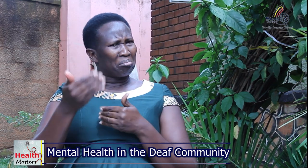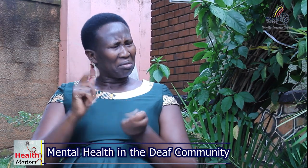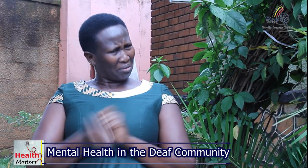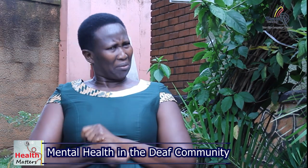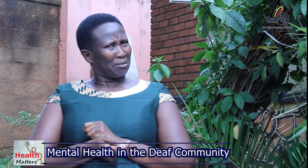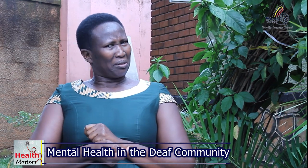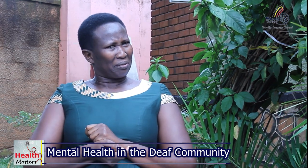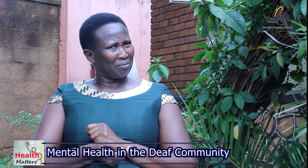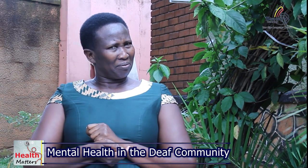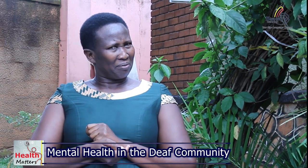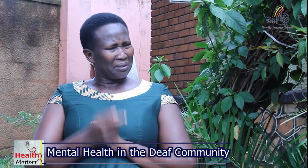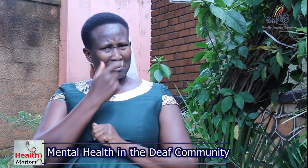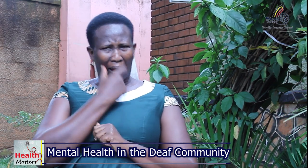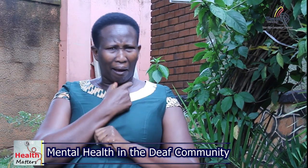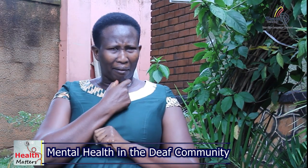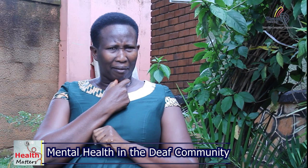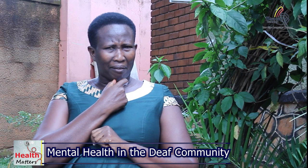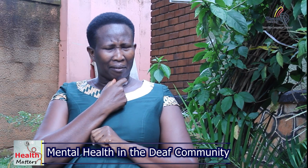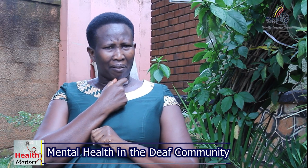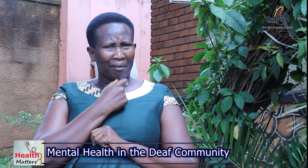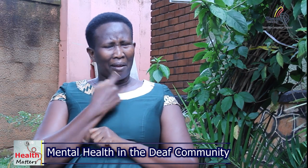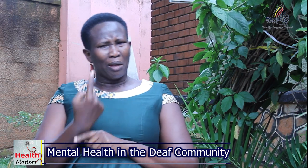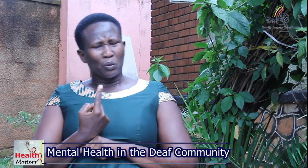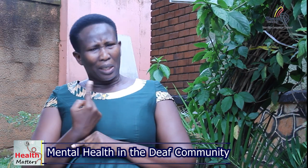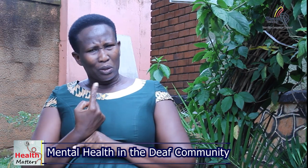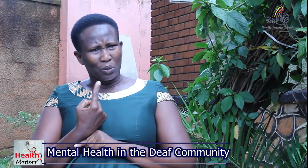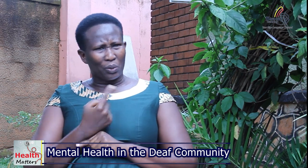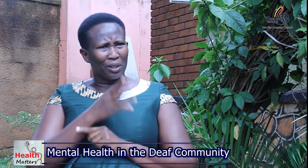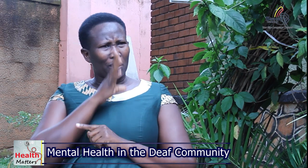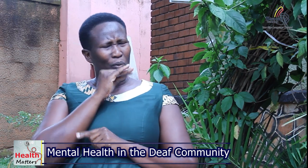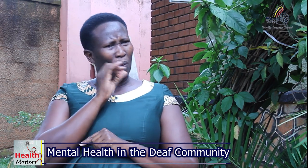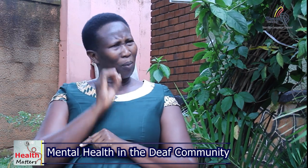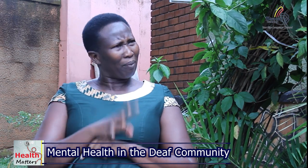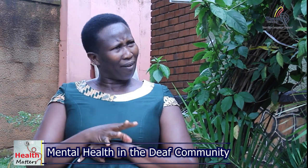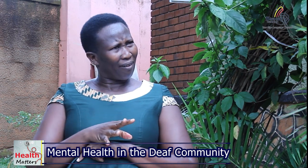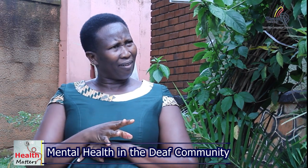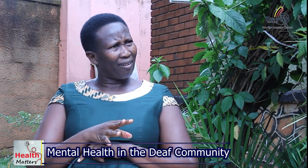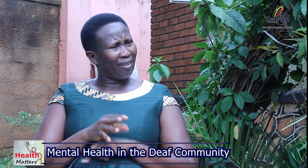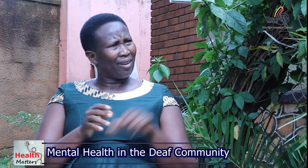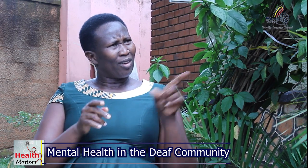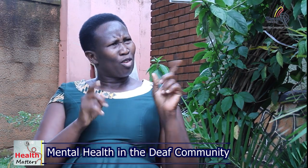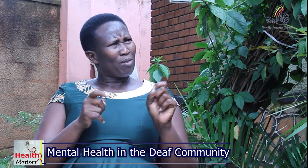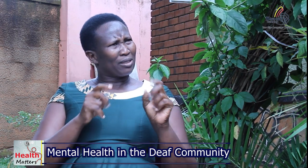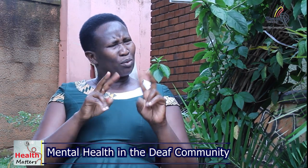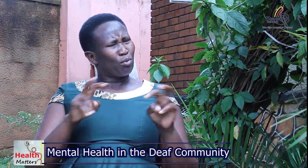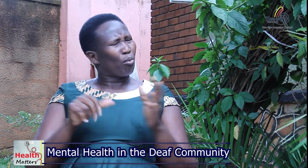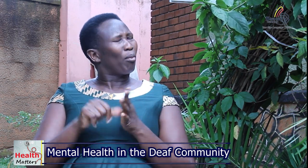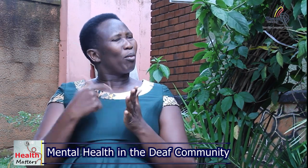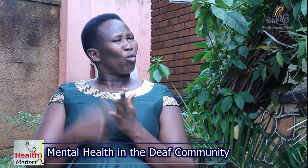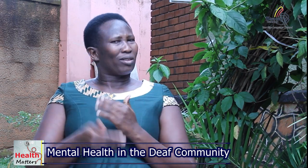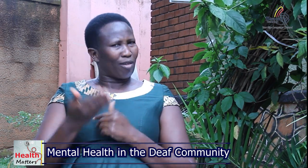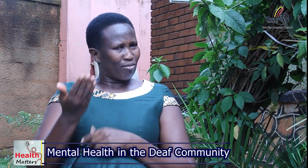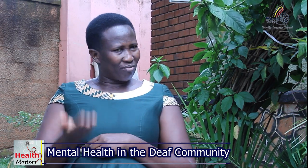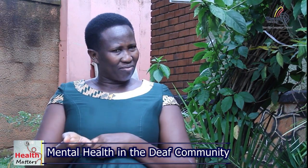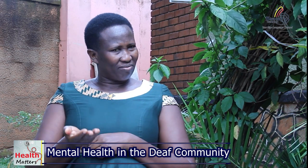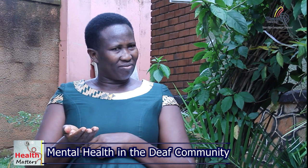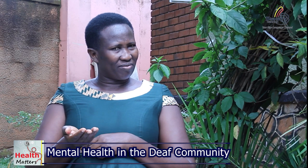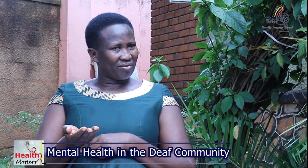right now the woman is happy then within a short time she has changed she's sad doesn't want to talk you should